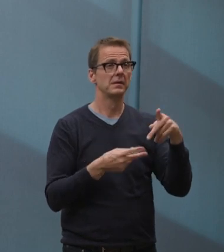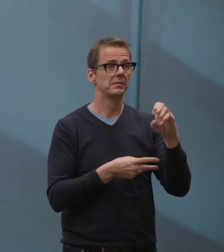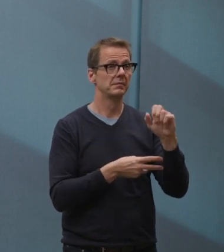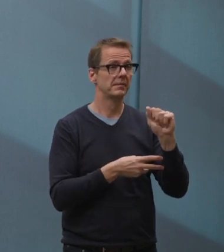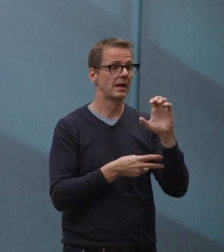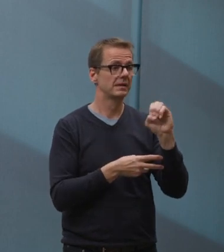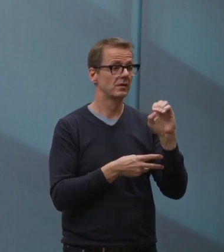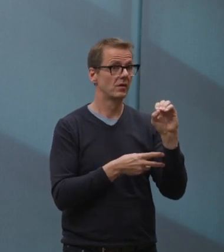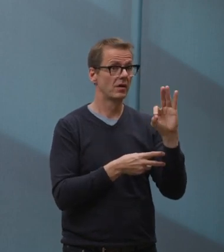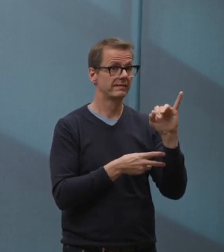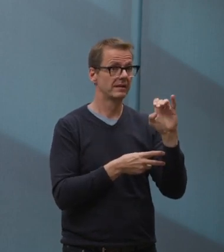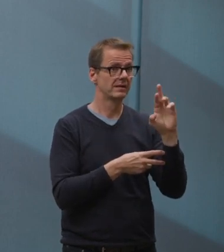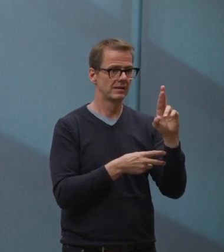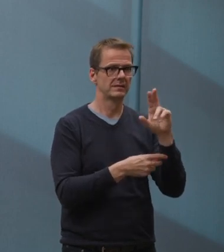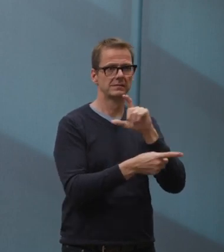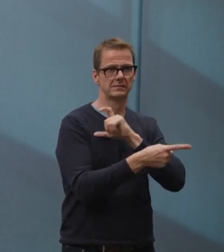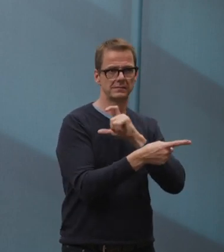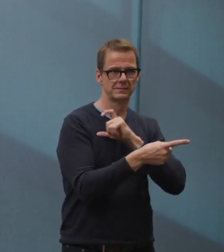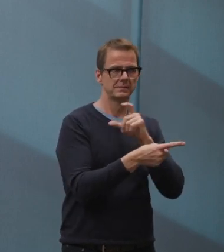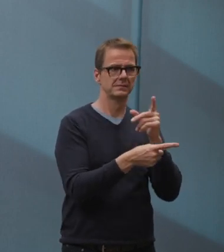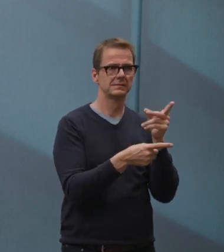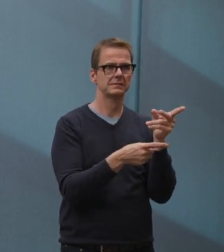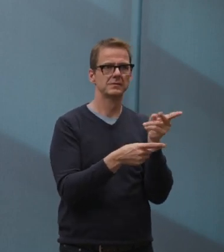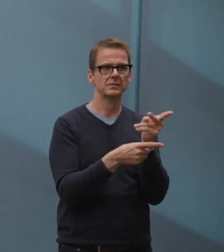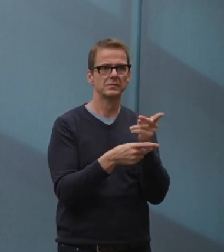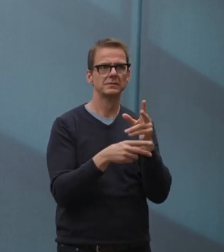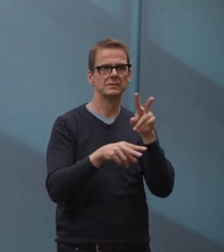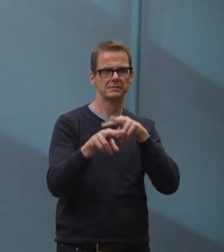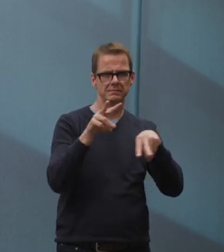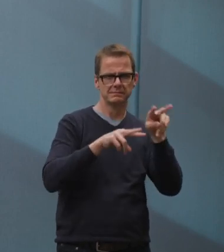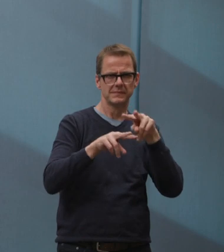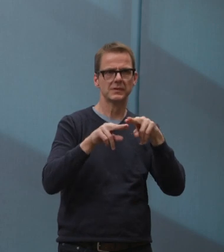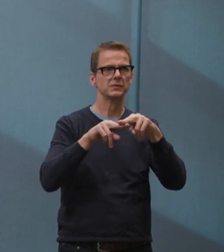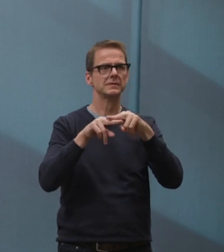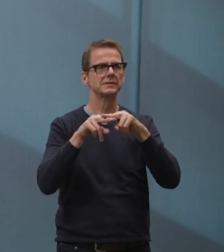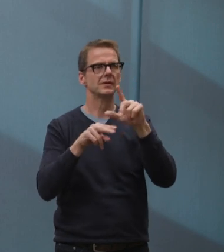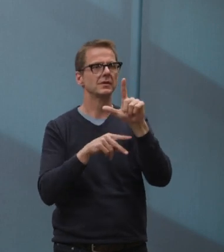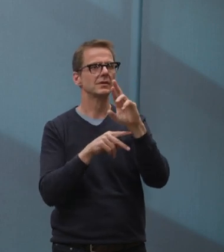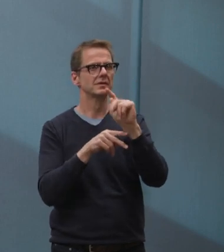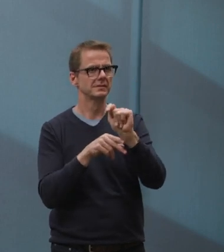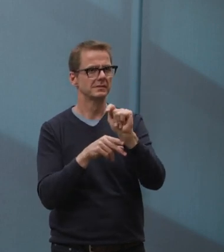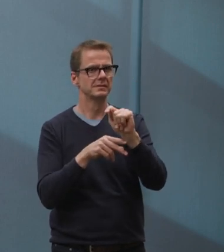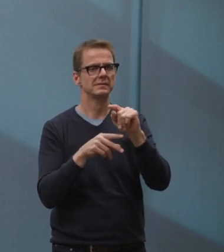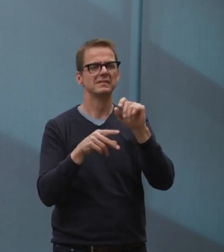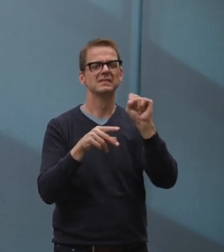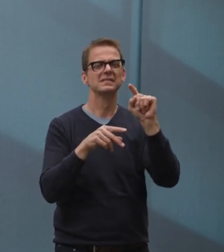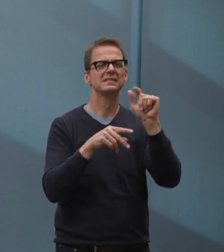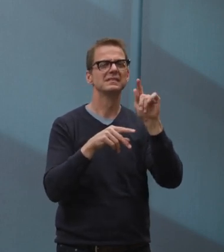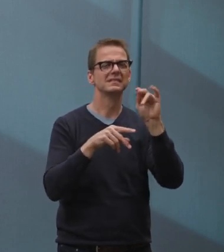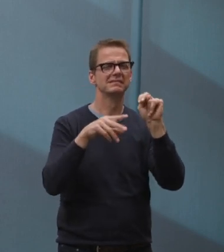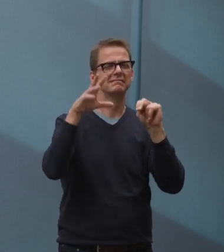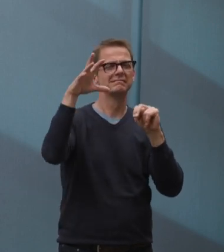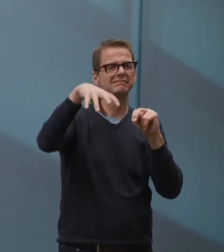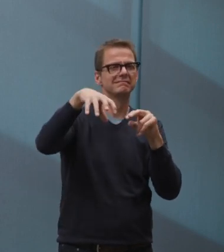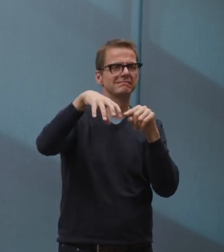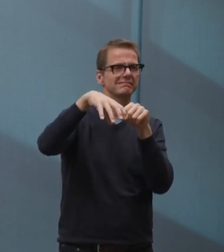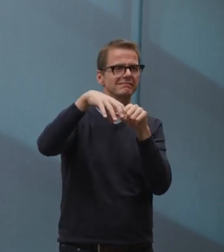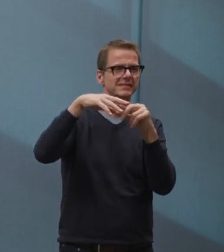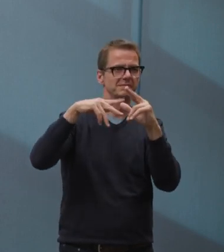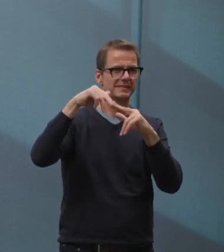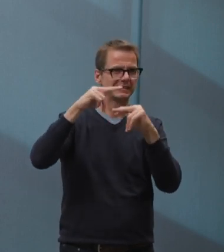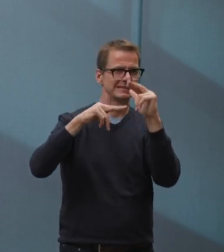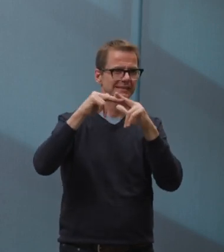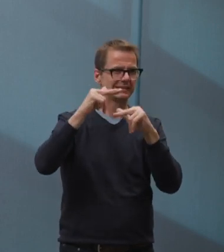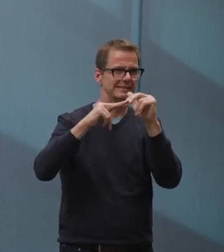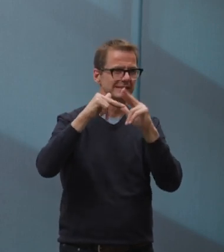is another one that's ongoing. With that, there's also an opening of a facility within the station that will